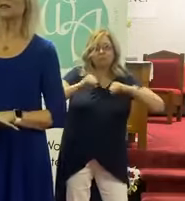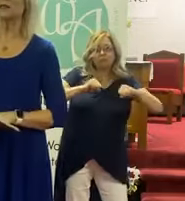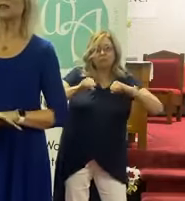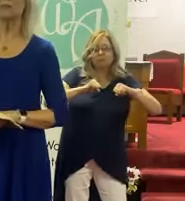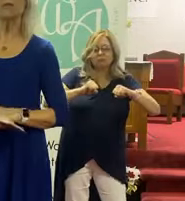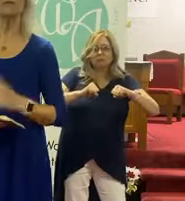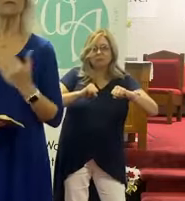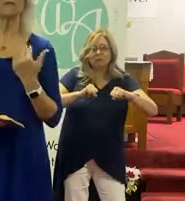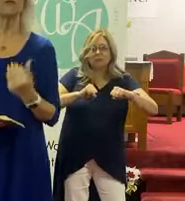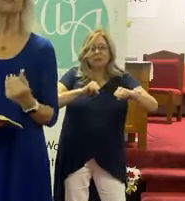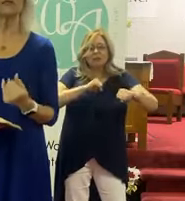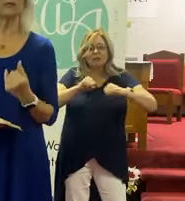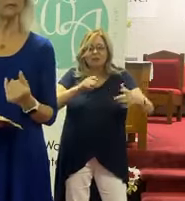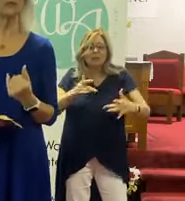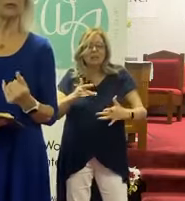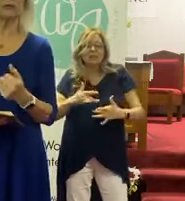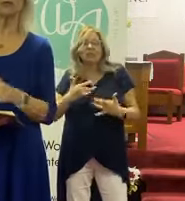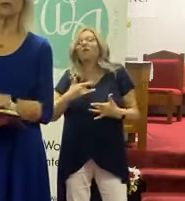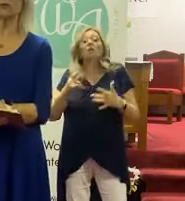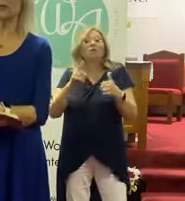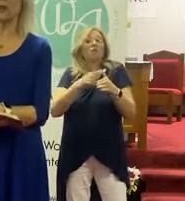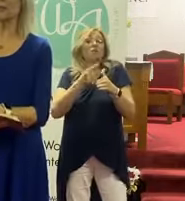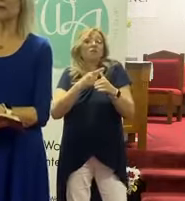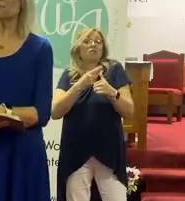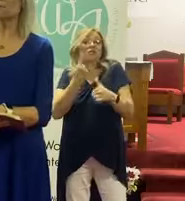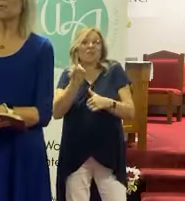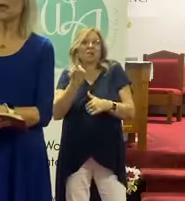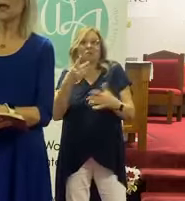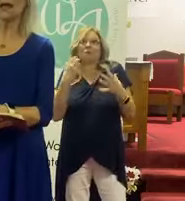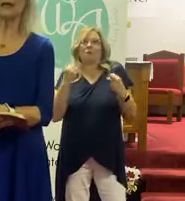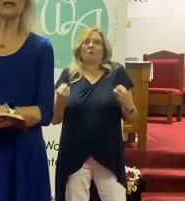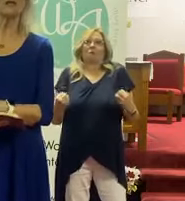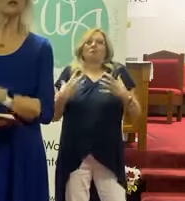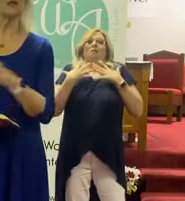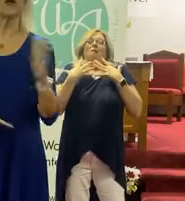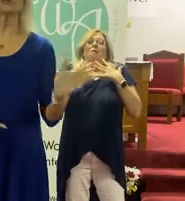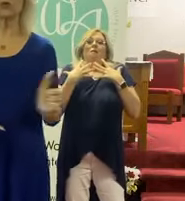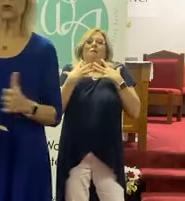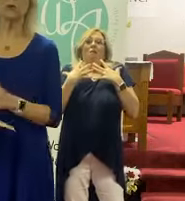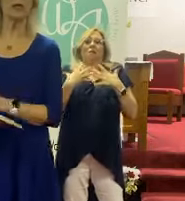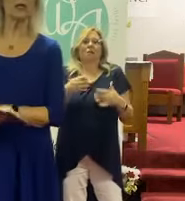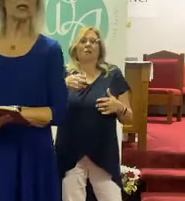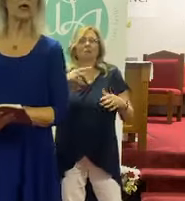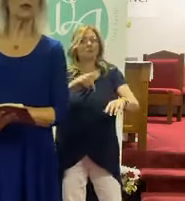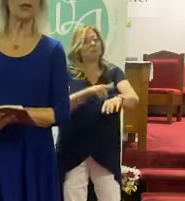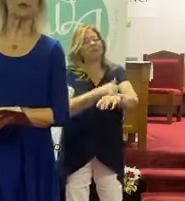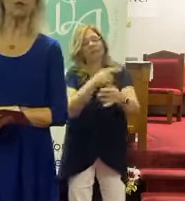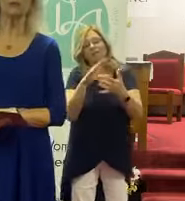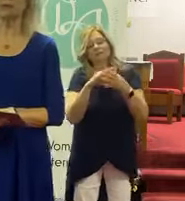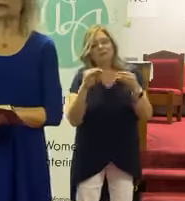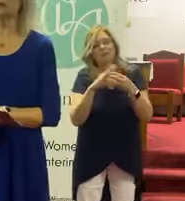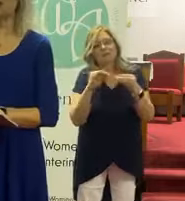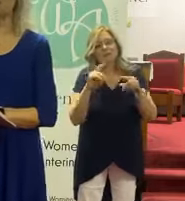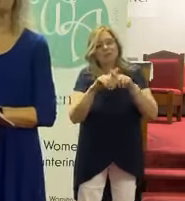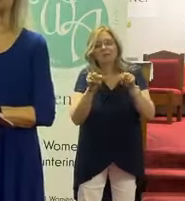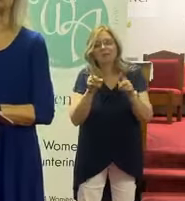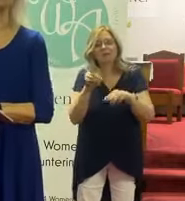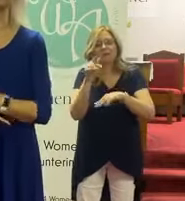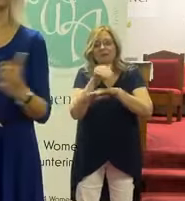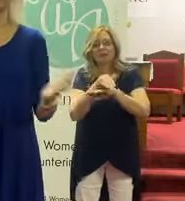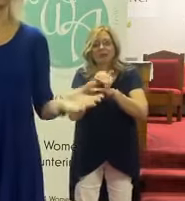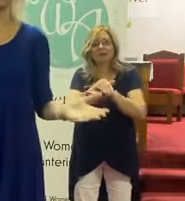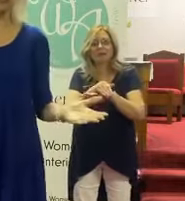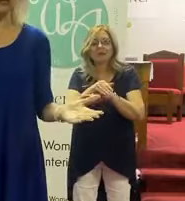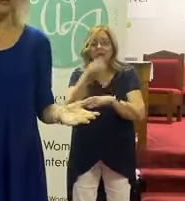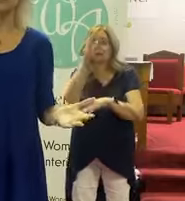And it's a tremendous feeling the first time you go through one like that. And there's a long story. won't tell you all that I went through that night. But